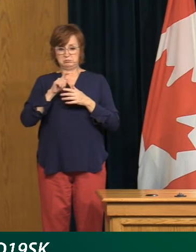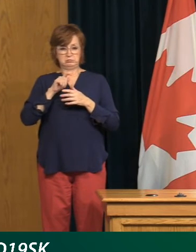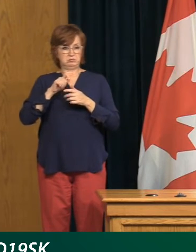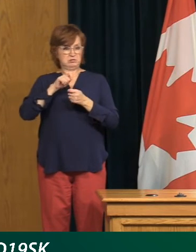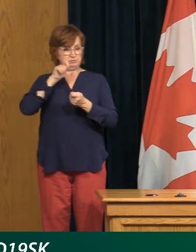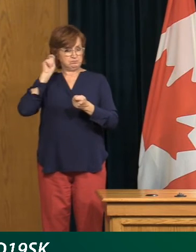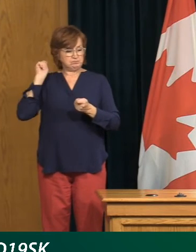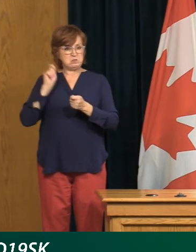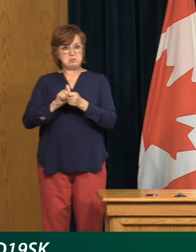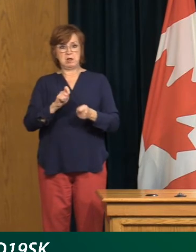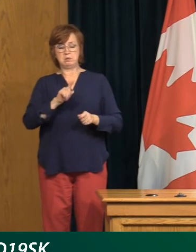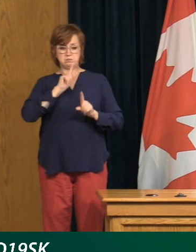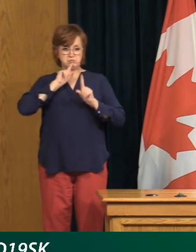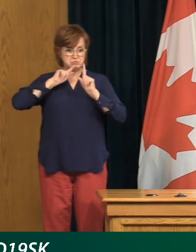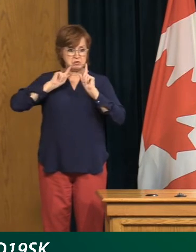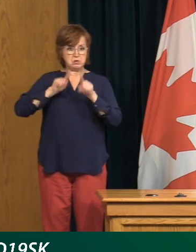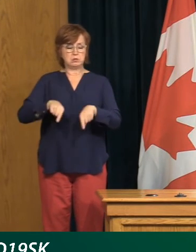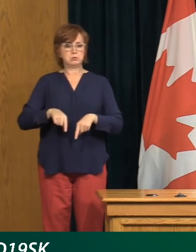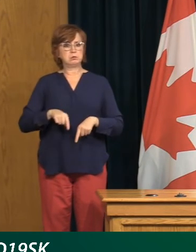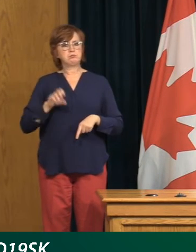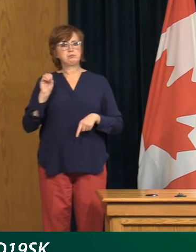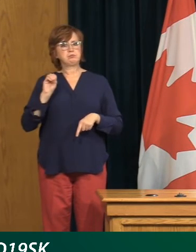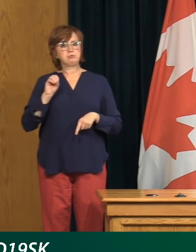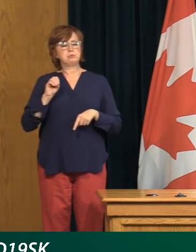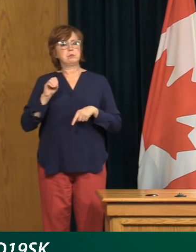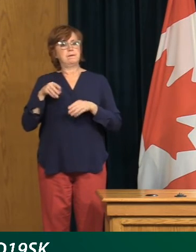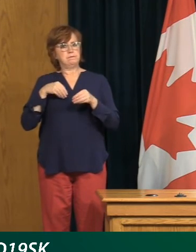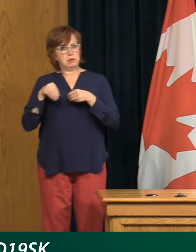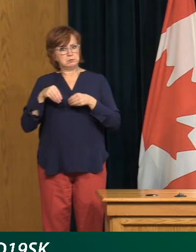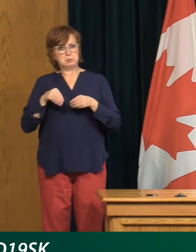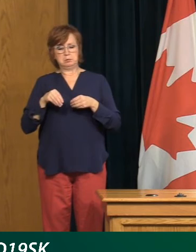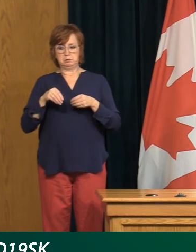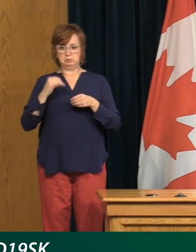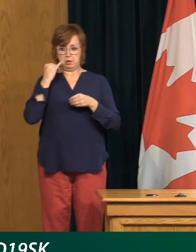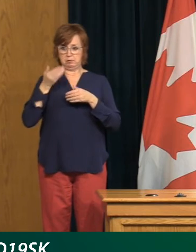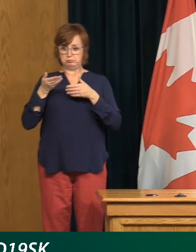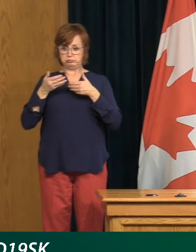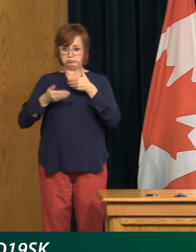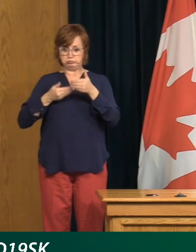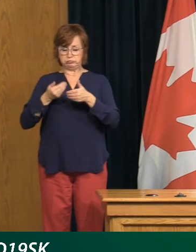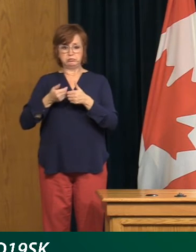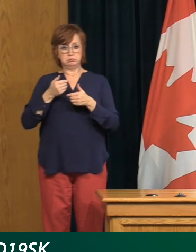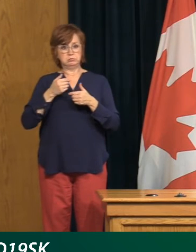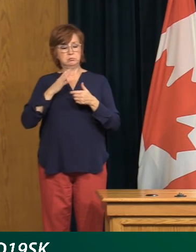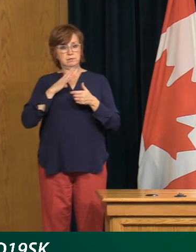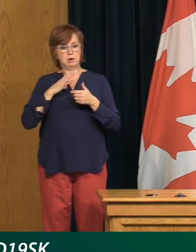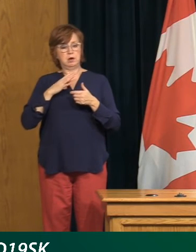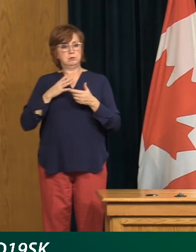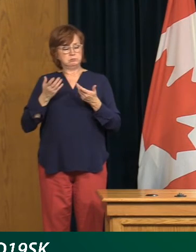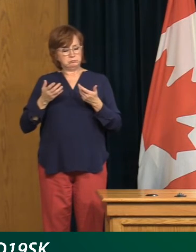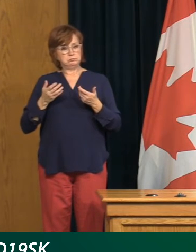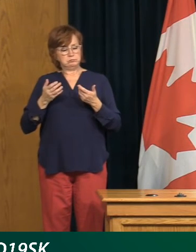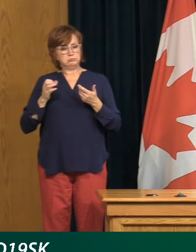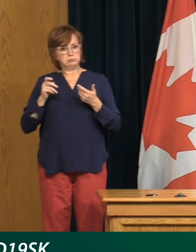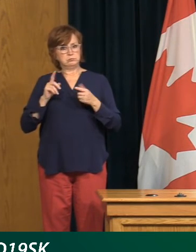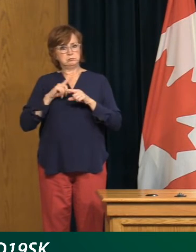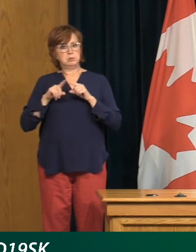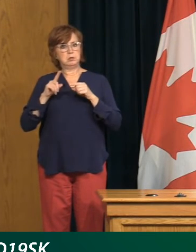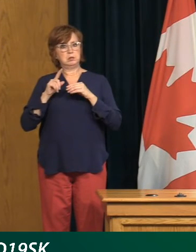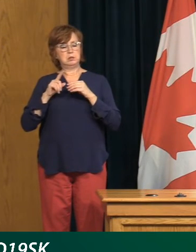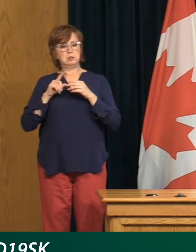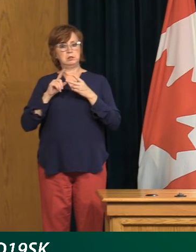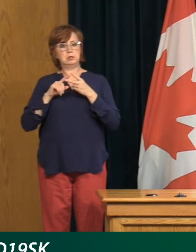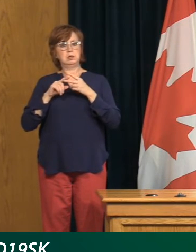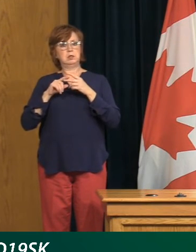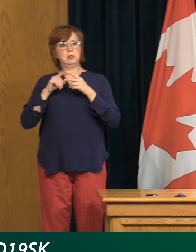future plans for playing in certain sports like at a professional level for hockey, you know,